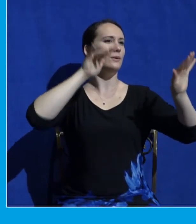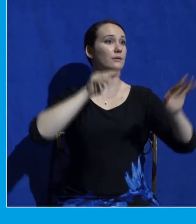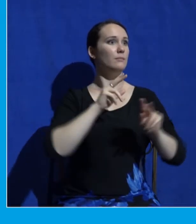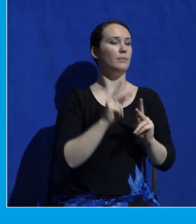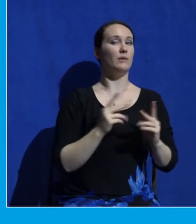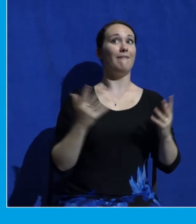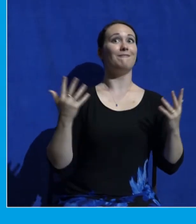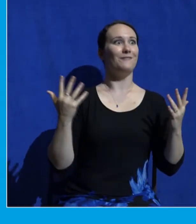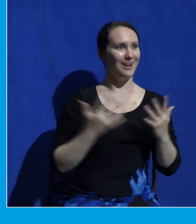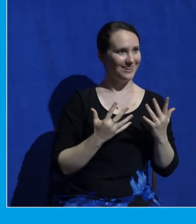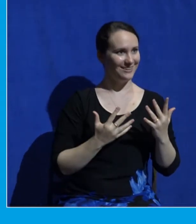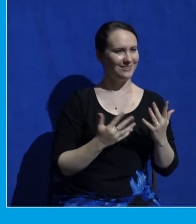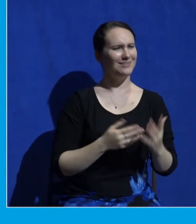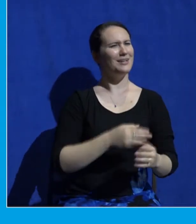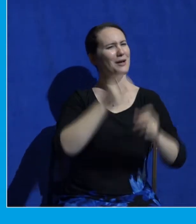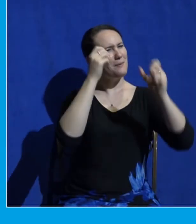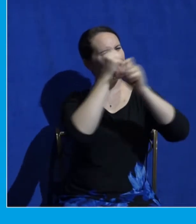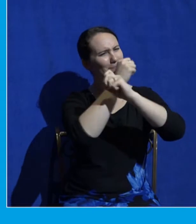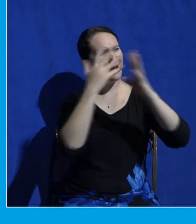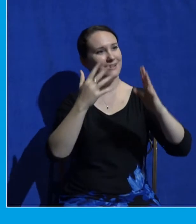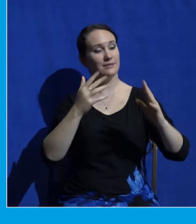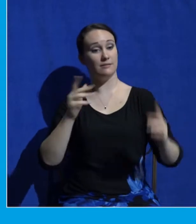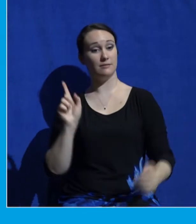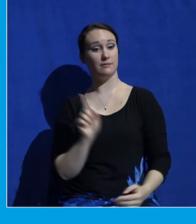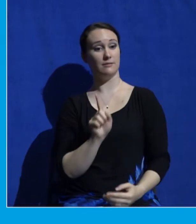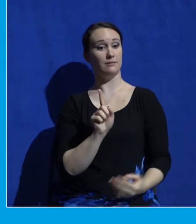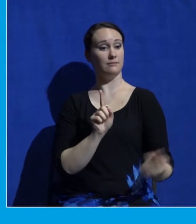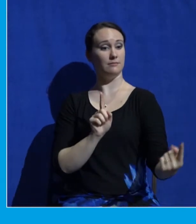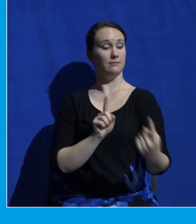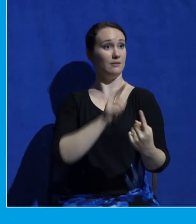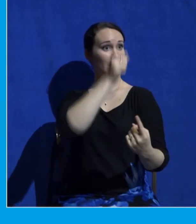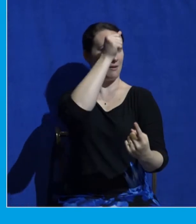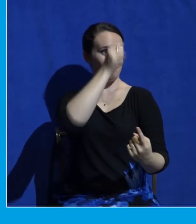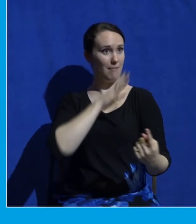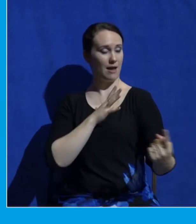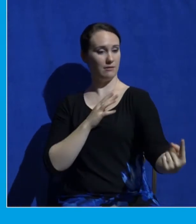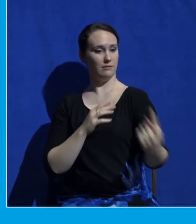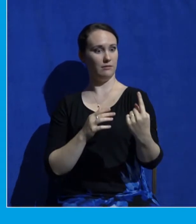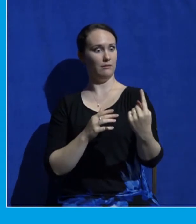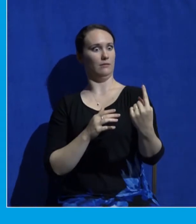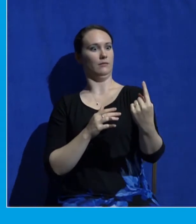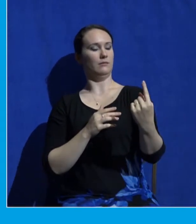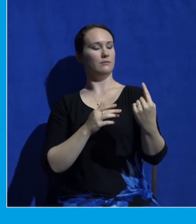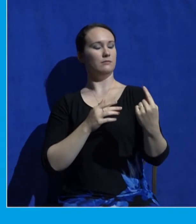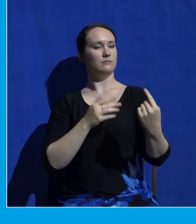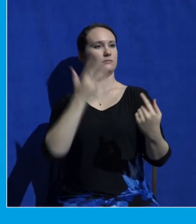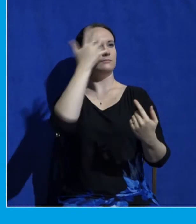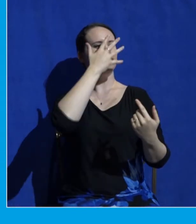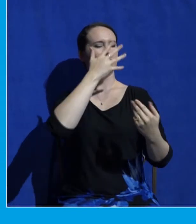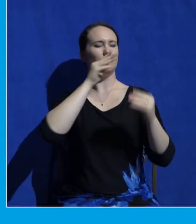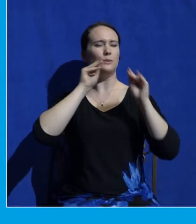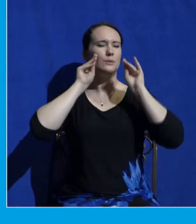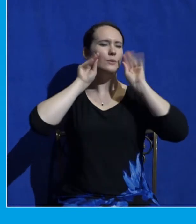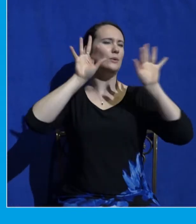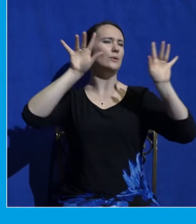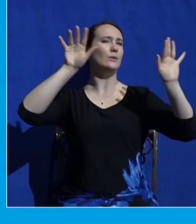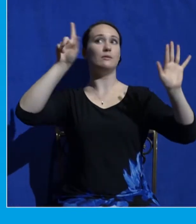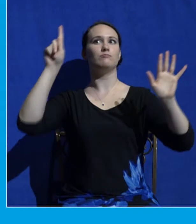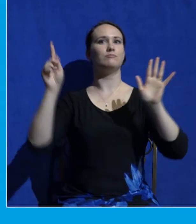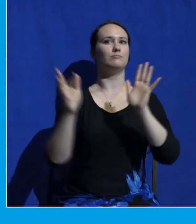seeing a man, his face is shining, reflecting God. Moses called them and Aaron and all the